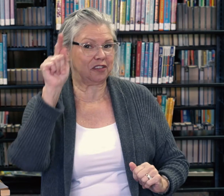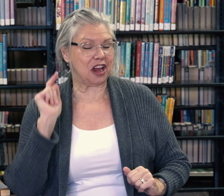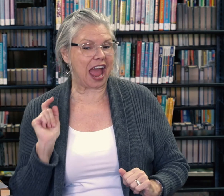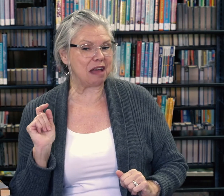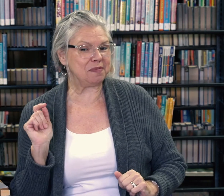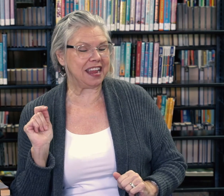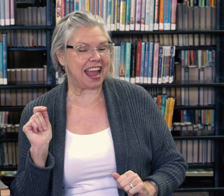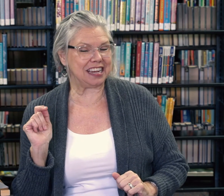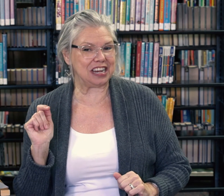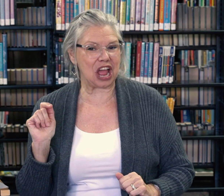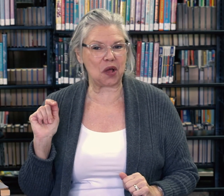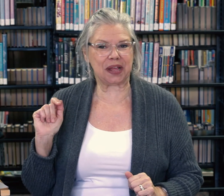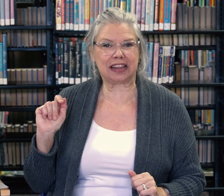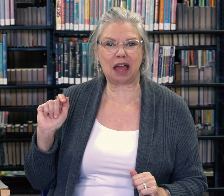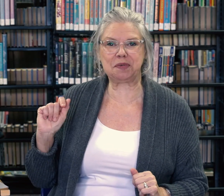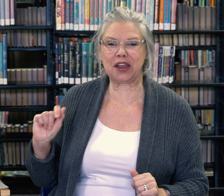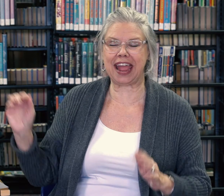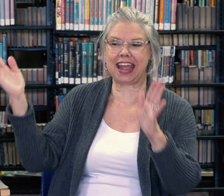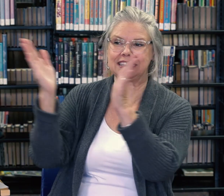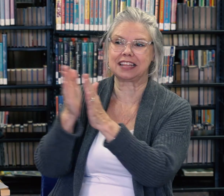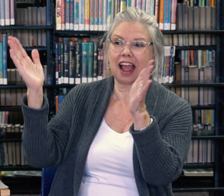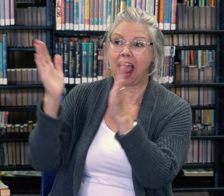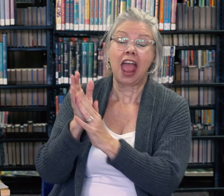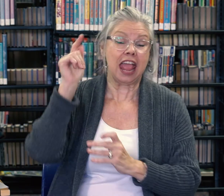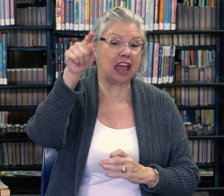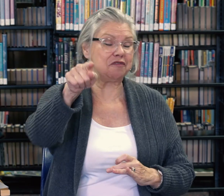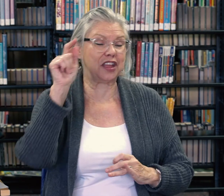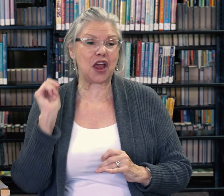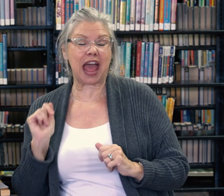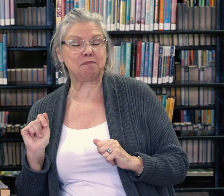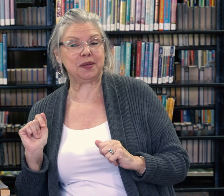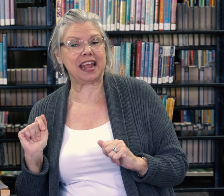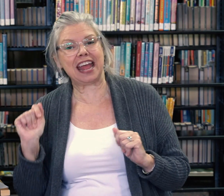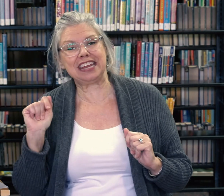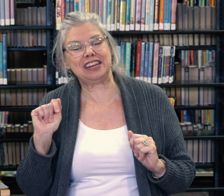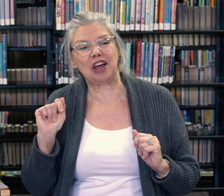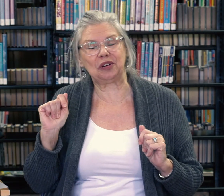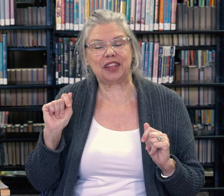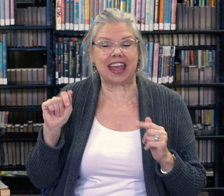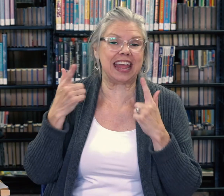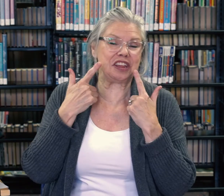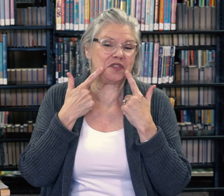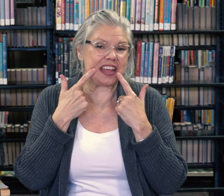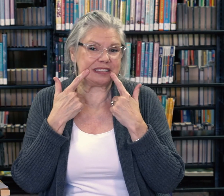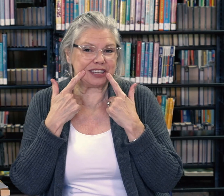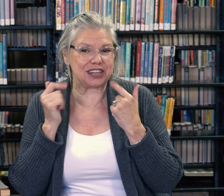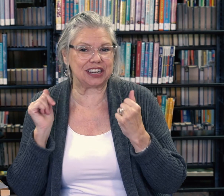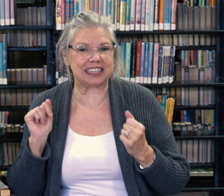you're happy and you know it, clap your hands. If you're happy and you know it, then your face will surely